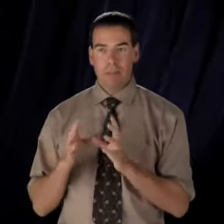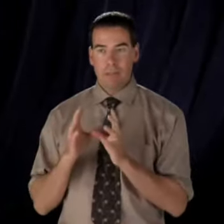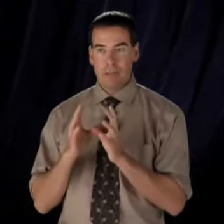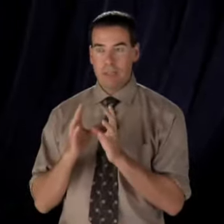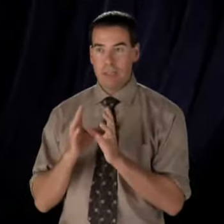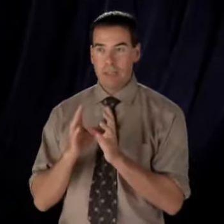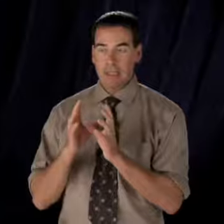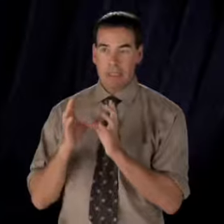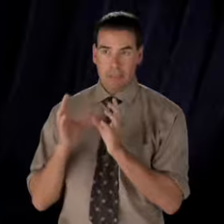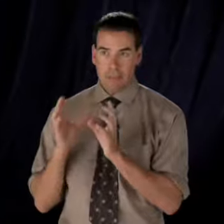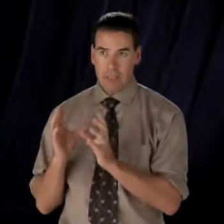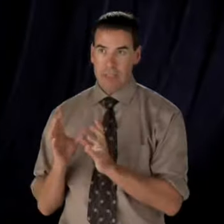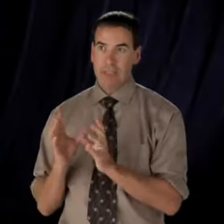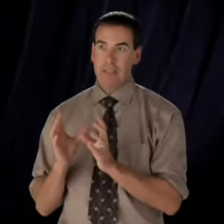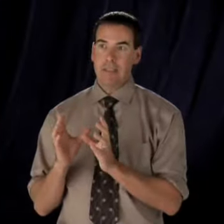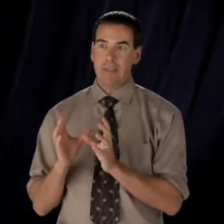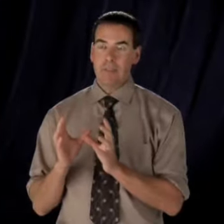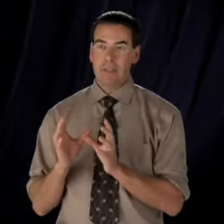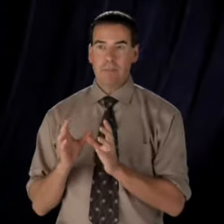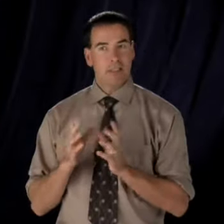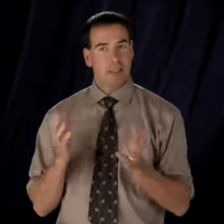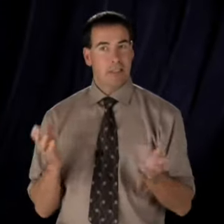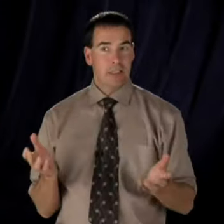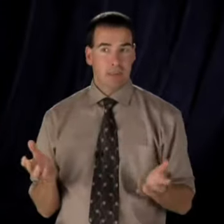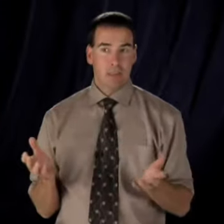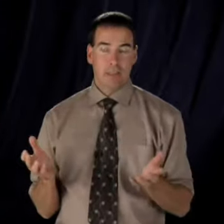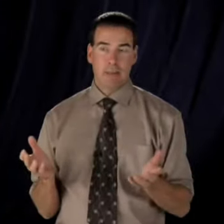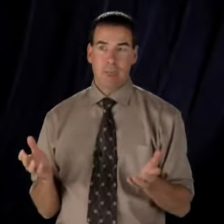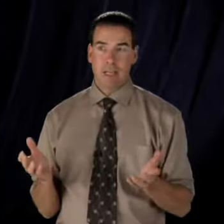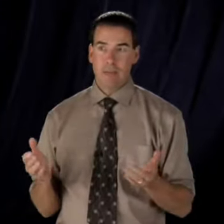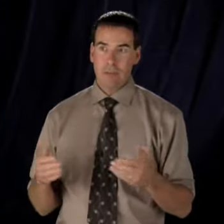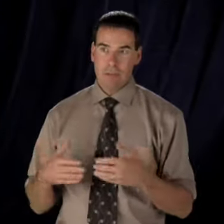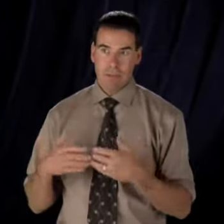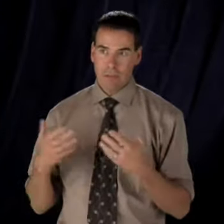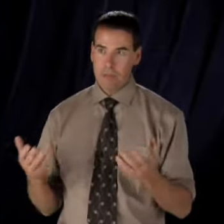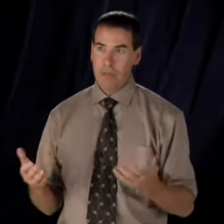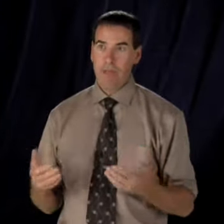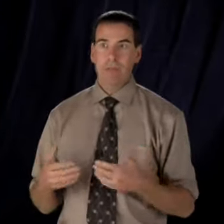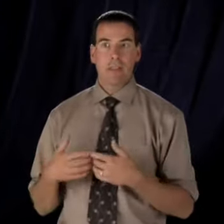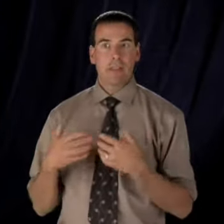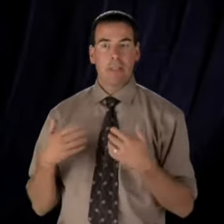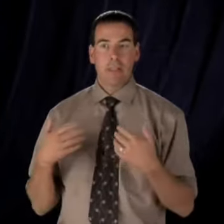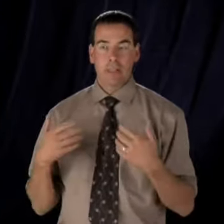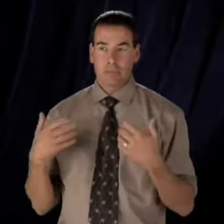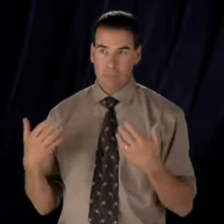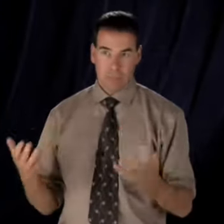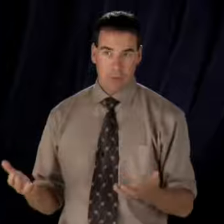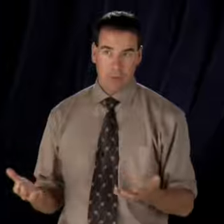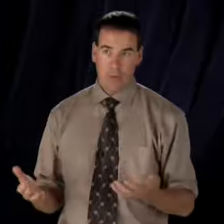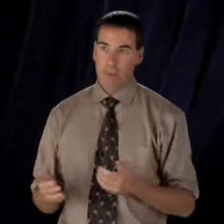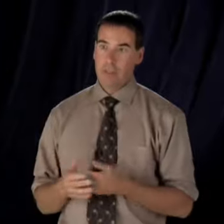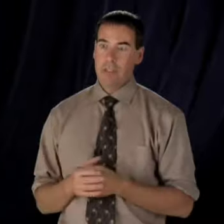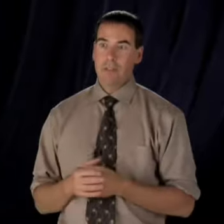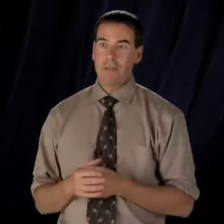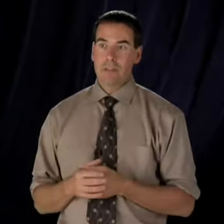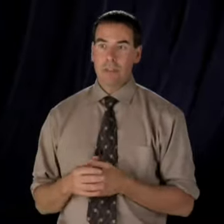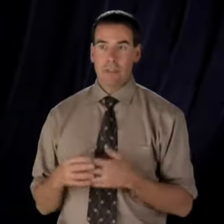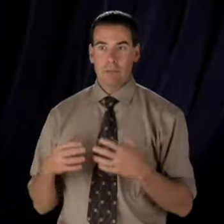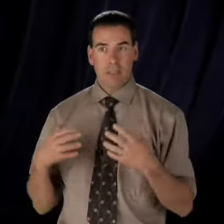ombudsman can investigate the complaint, basically has court-like powers to hold inquiries, order the production of documents,